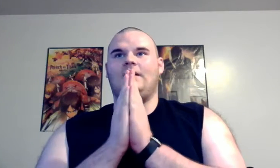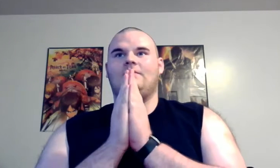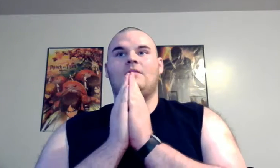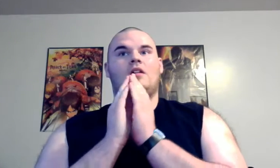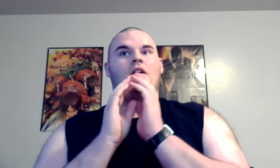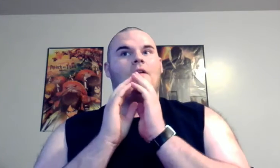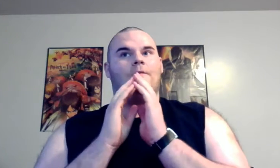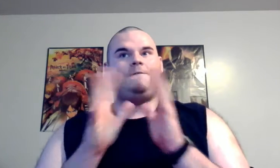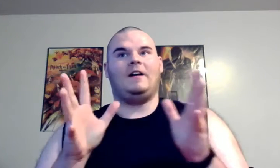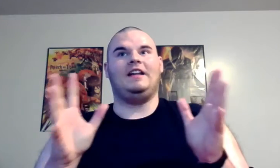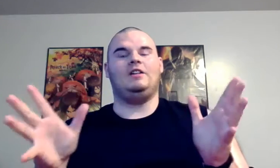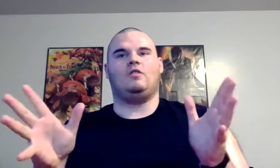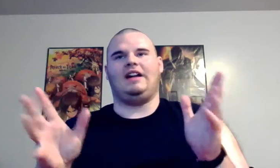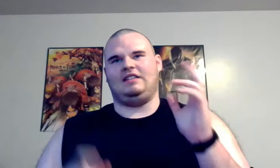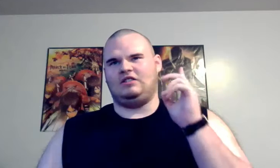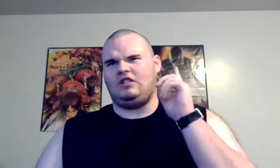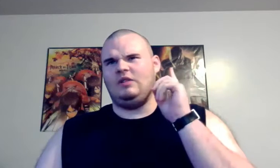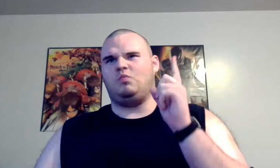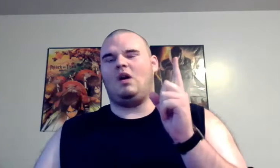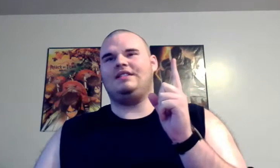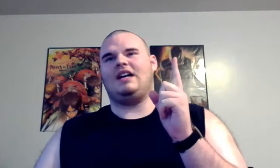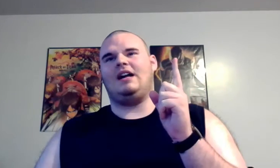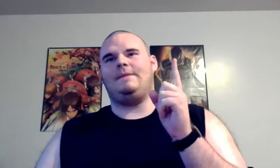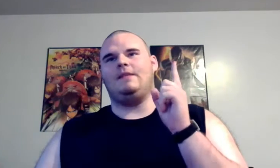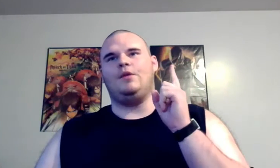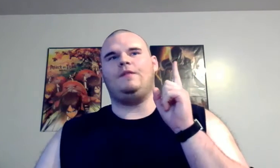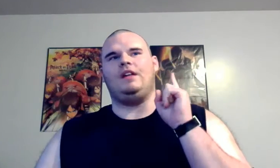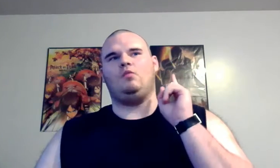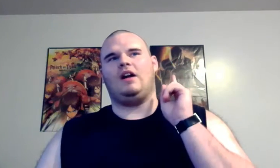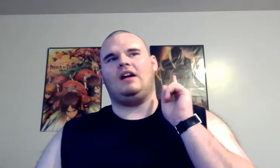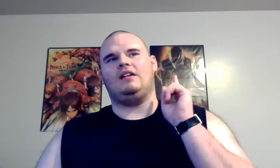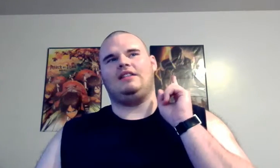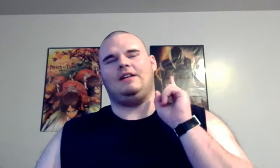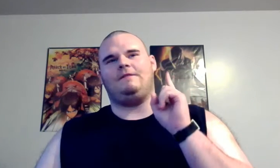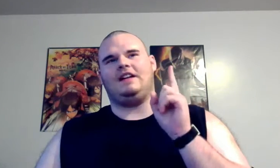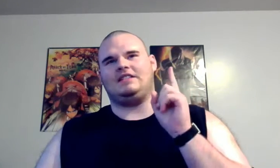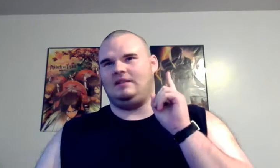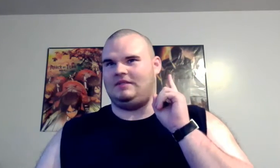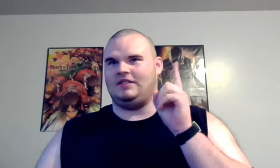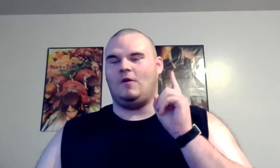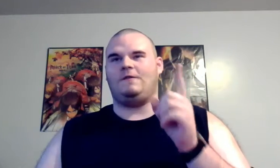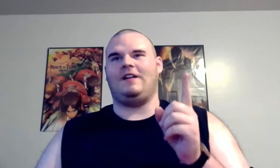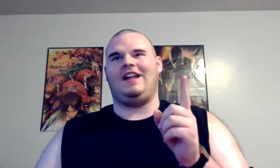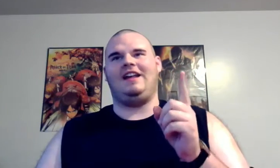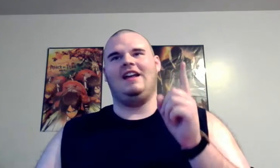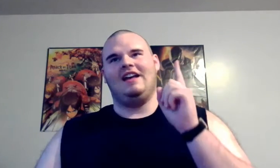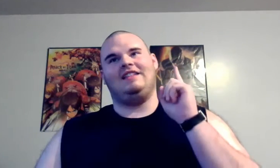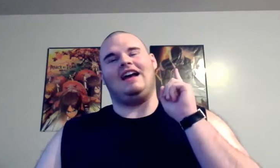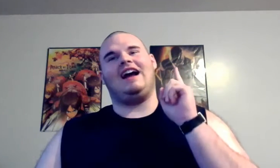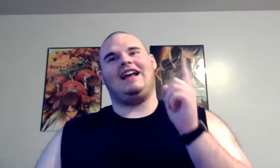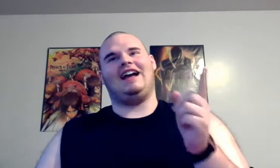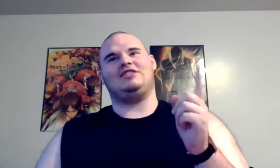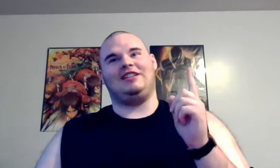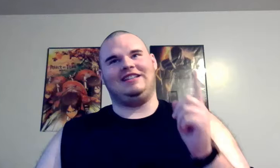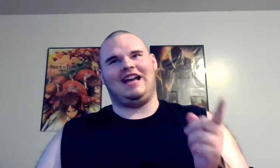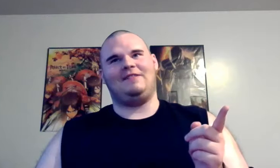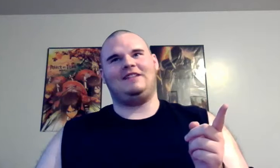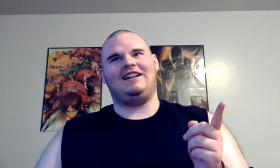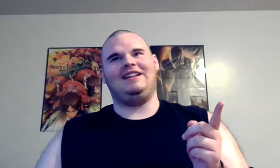fucking great there's only one time in the movie where the effects seems so fake that I actually laughed at it